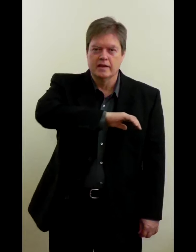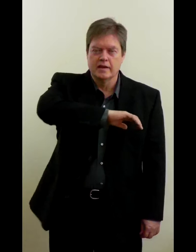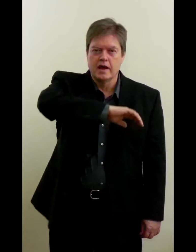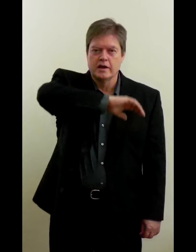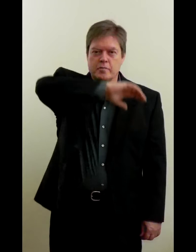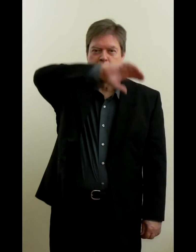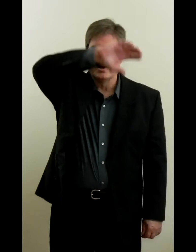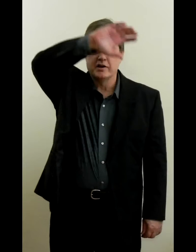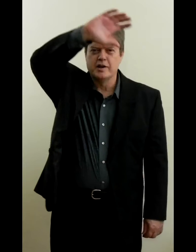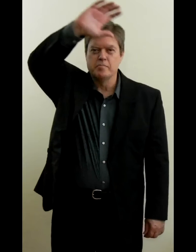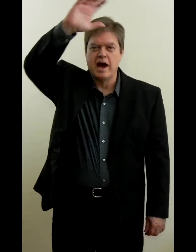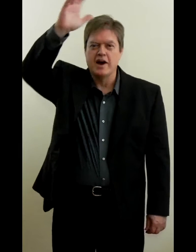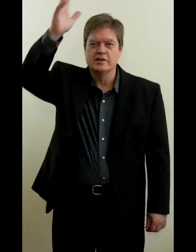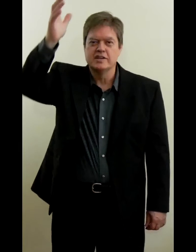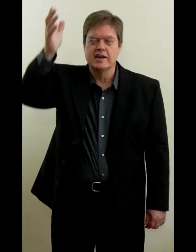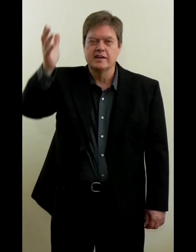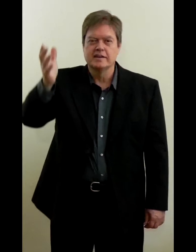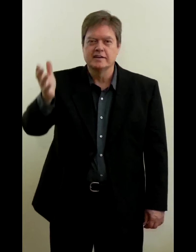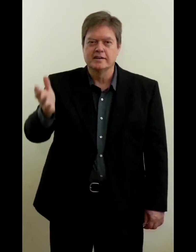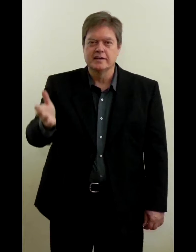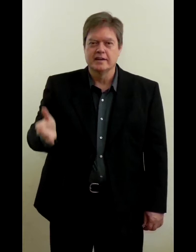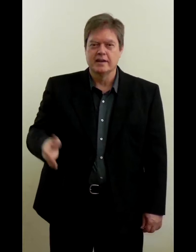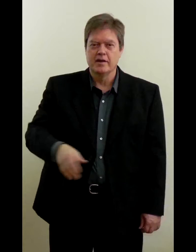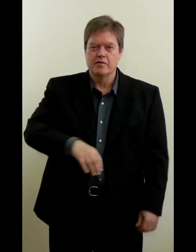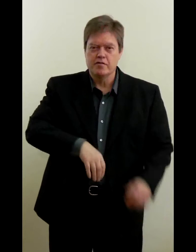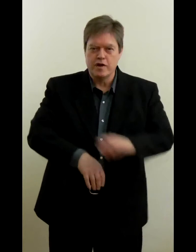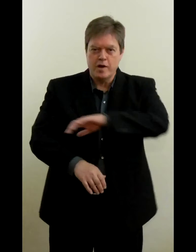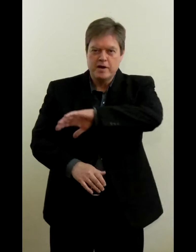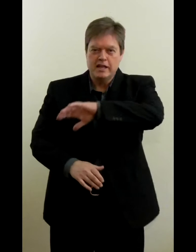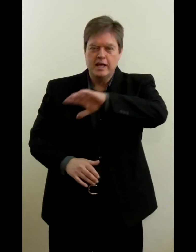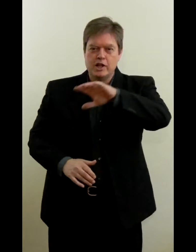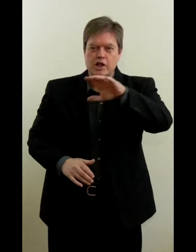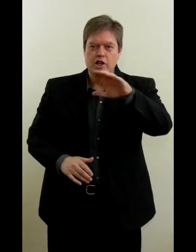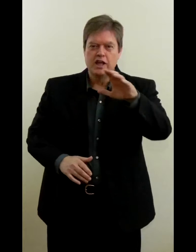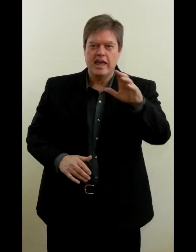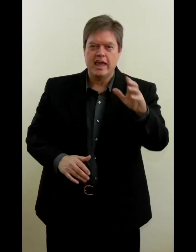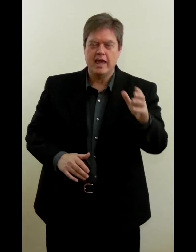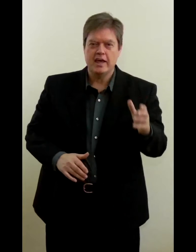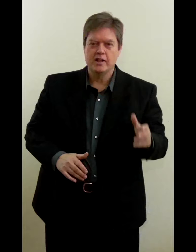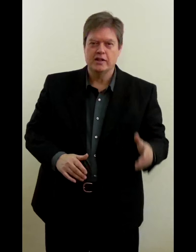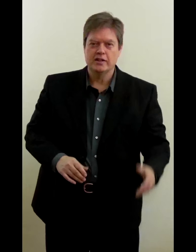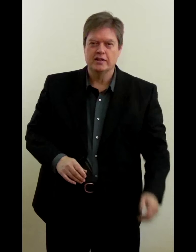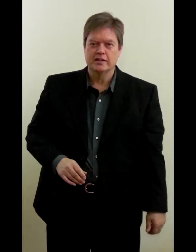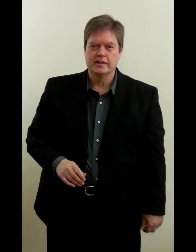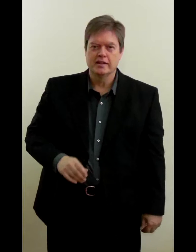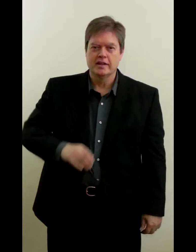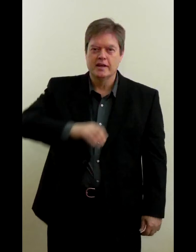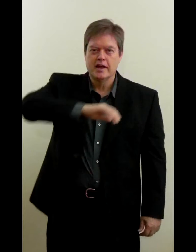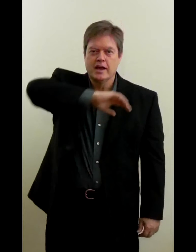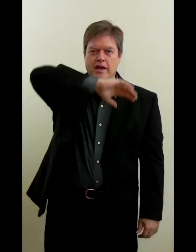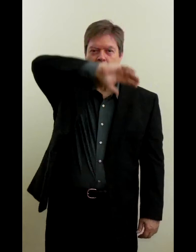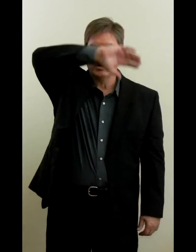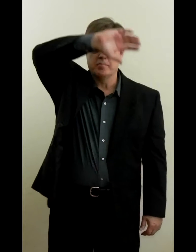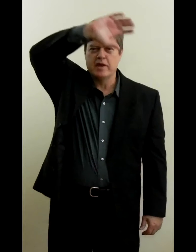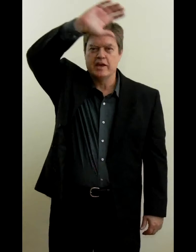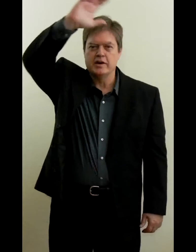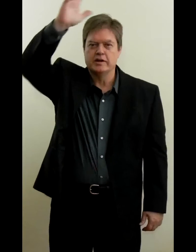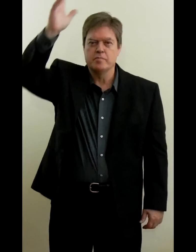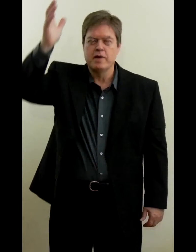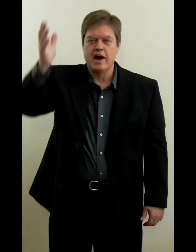Gonna build a mountain, from a middle of hill. Gonna build a